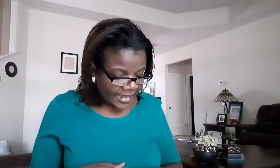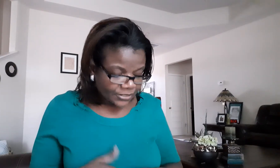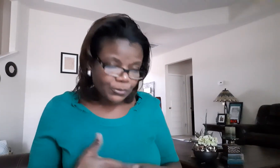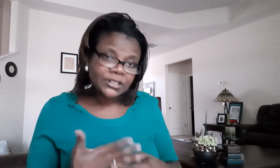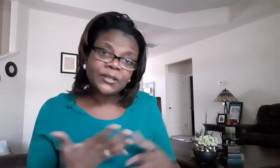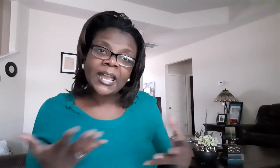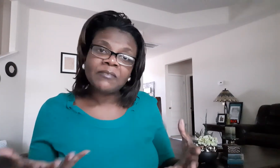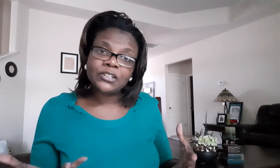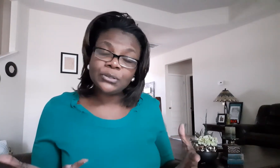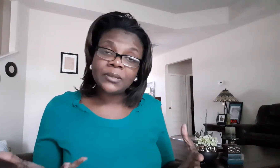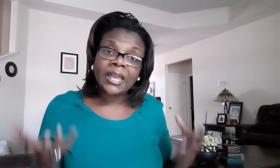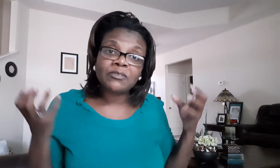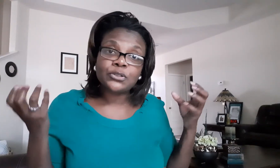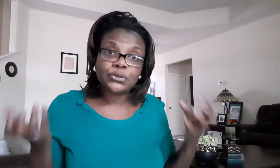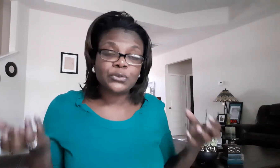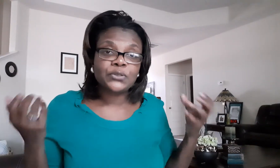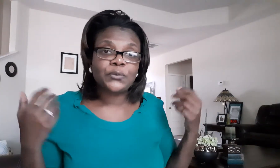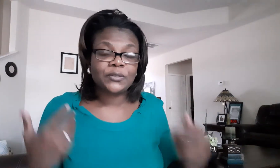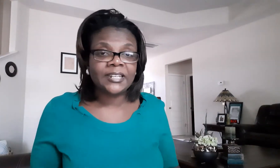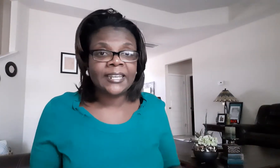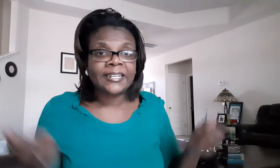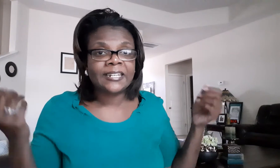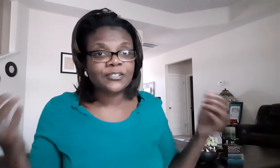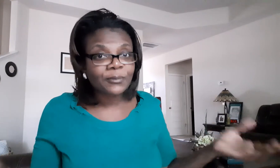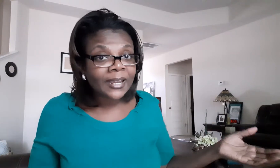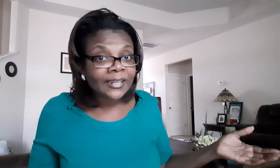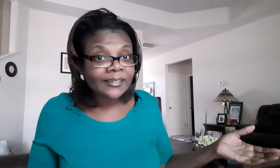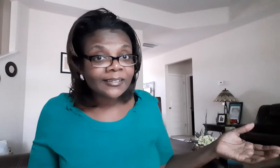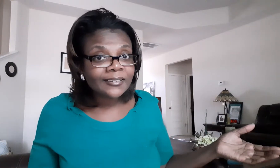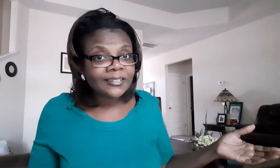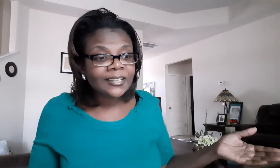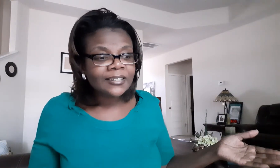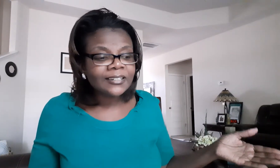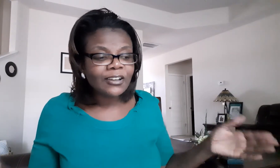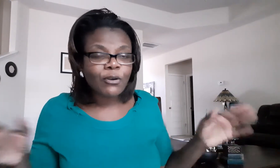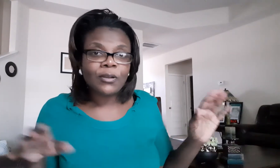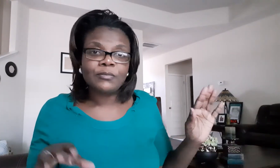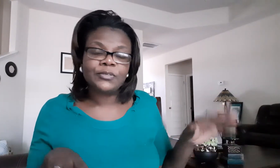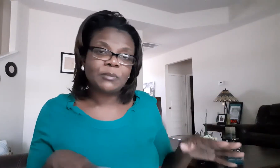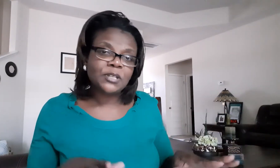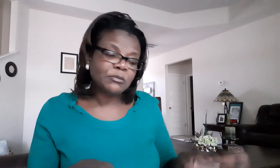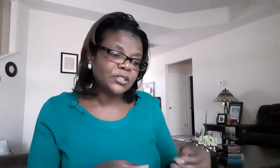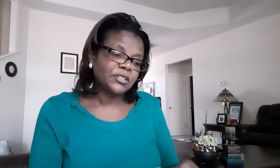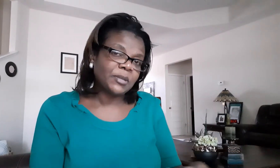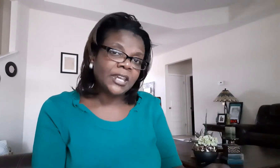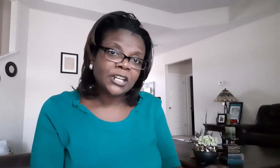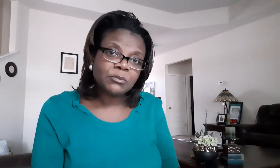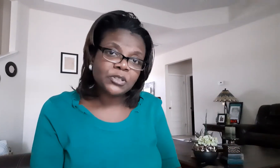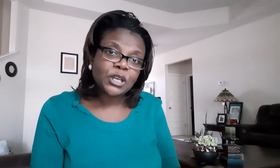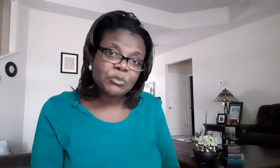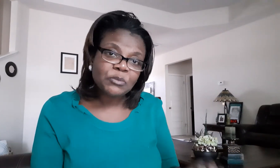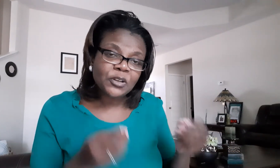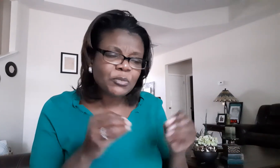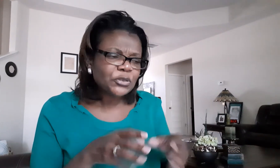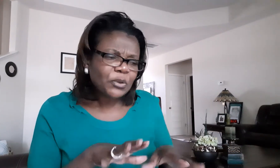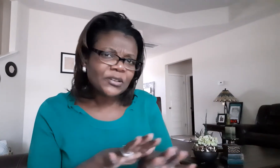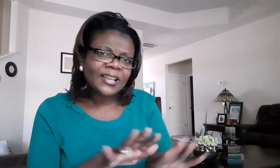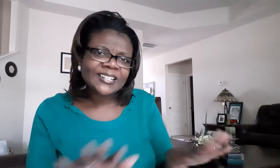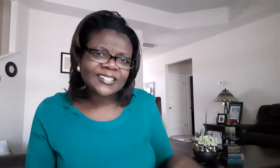what do they have to do they have to search for the eggs right or sometimes you just make hands on but for the most part you like to